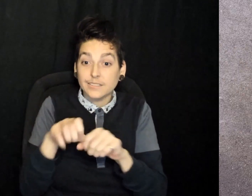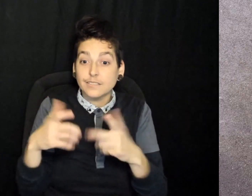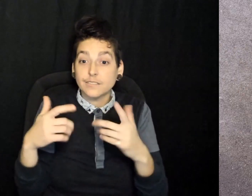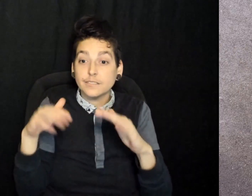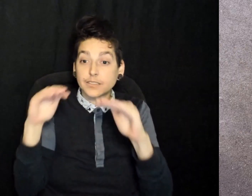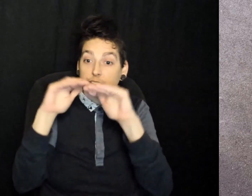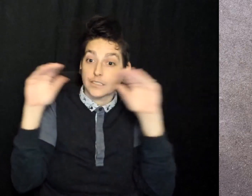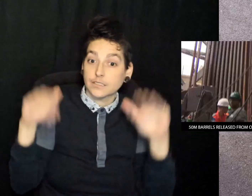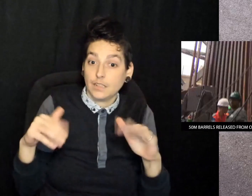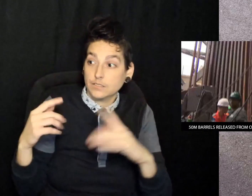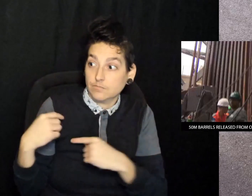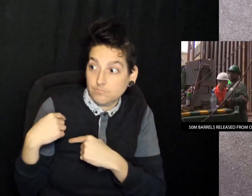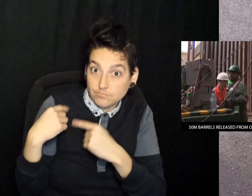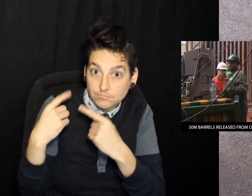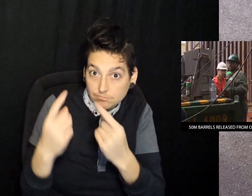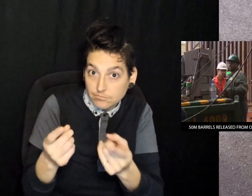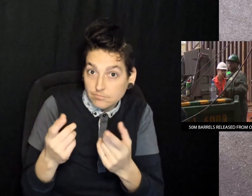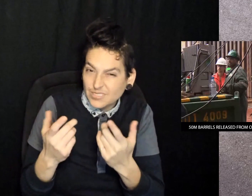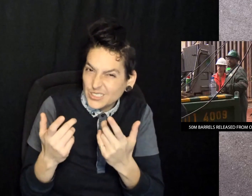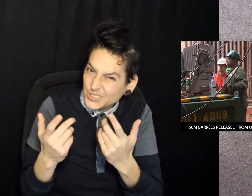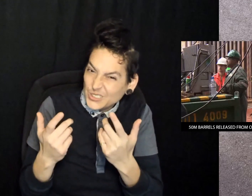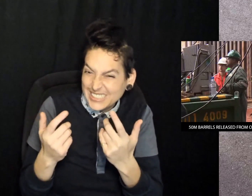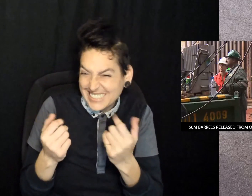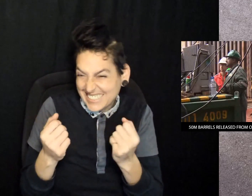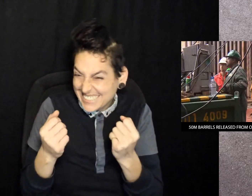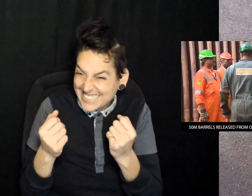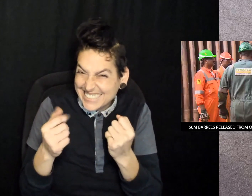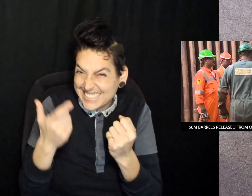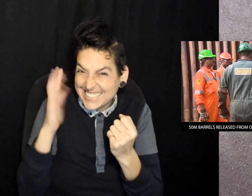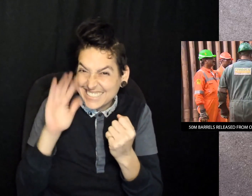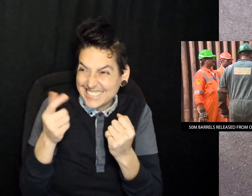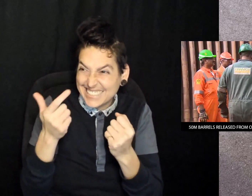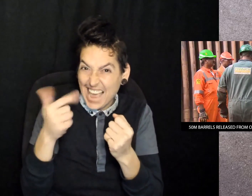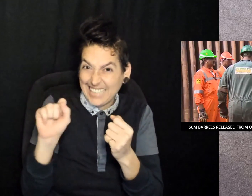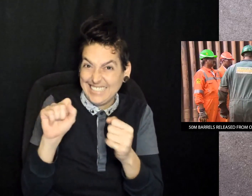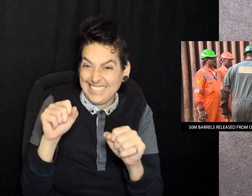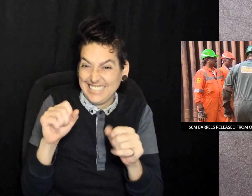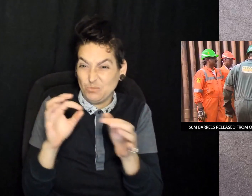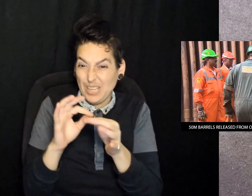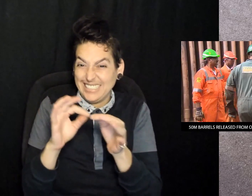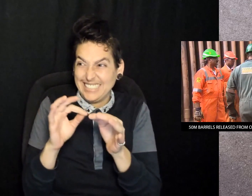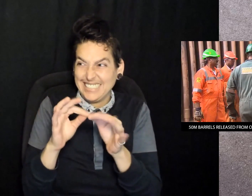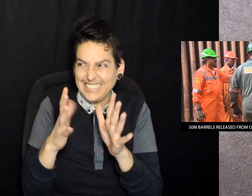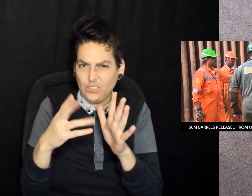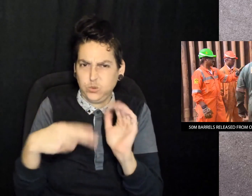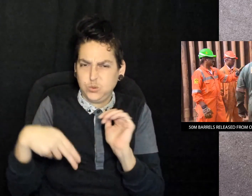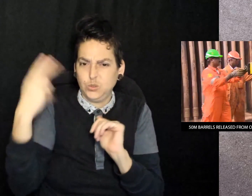Have you been to a gas station lately? Ouch! Gas prices are incredibly high.